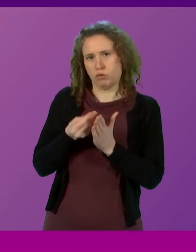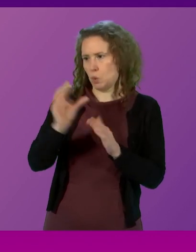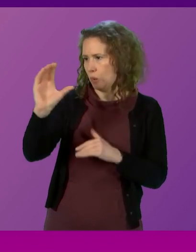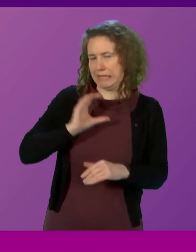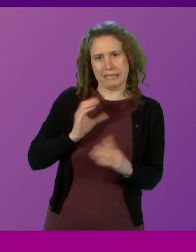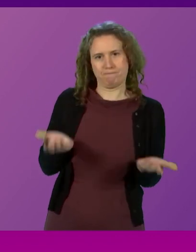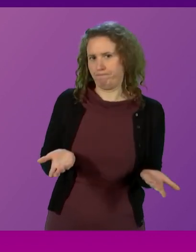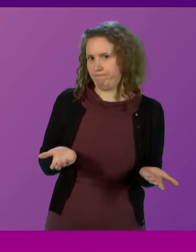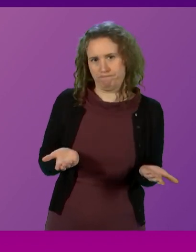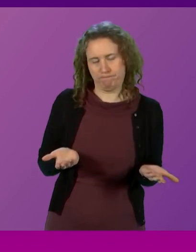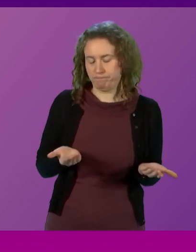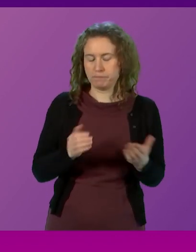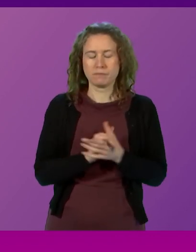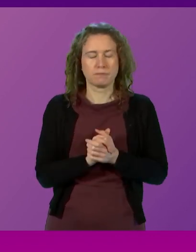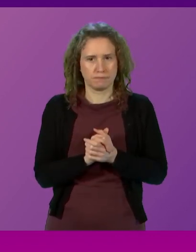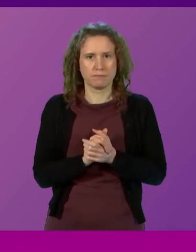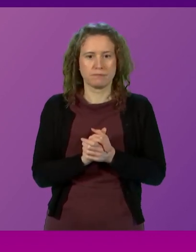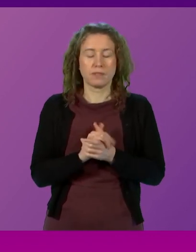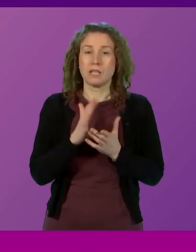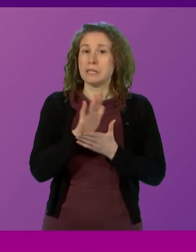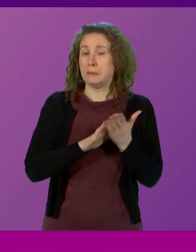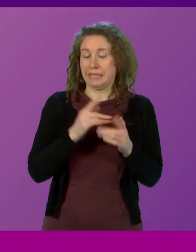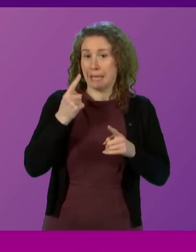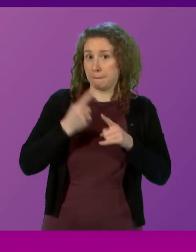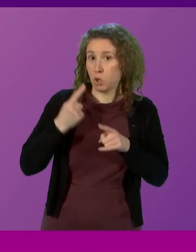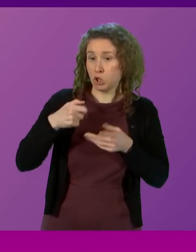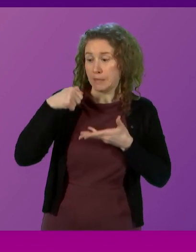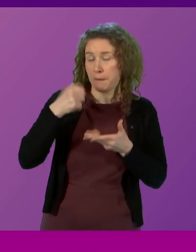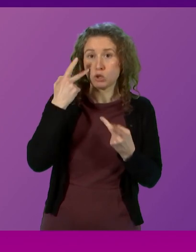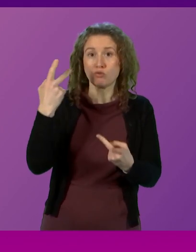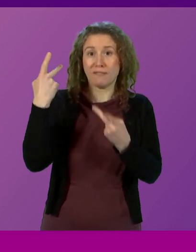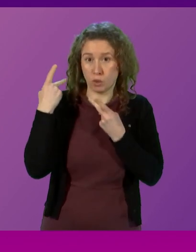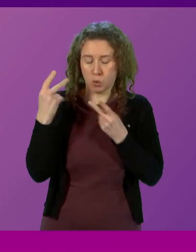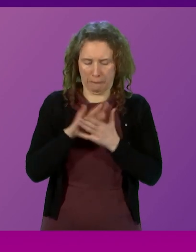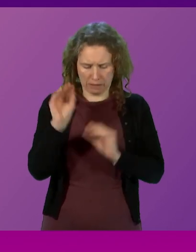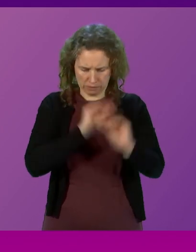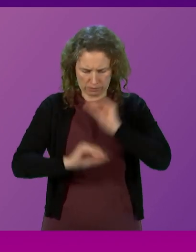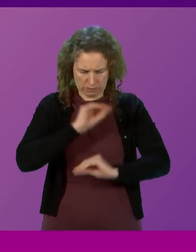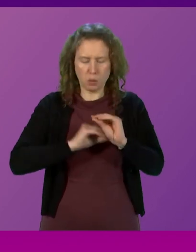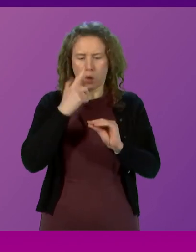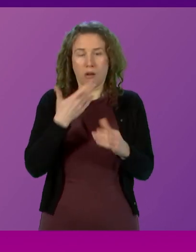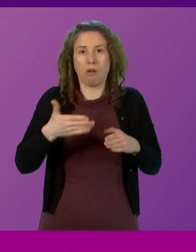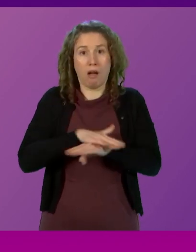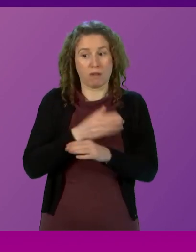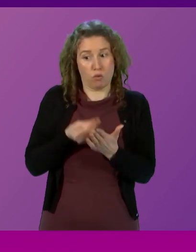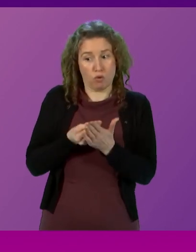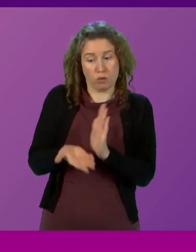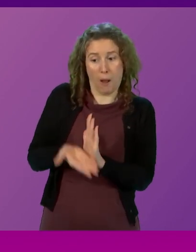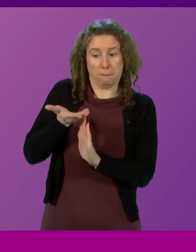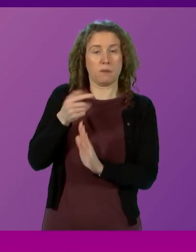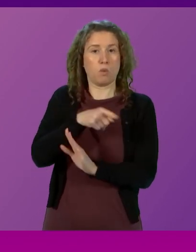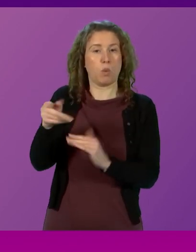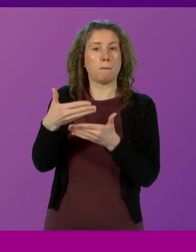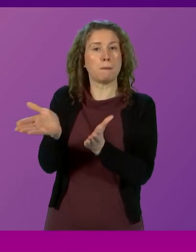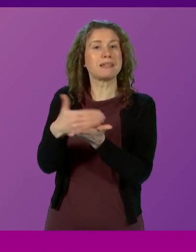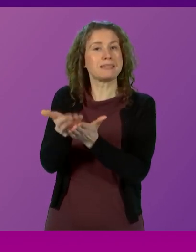been forthcoming for this year. The Emergency Budget Review allowed us to meet the costs of increased public sector pay and